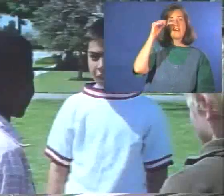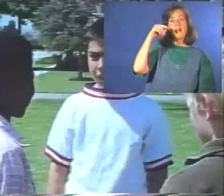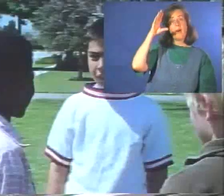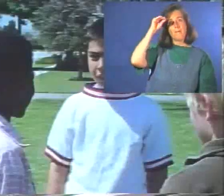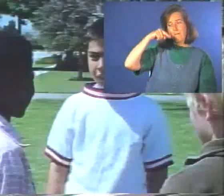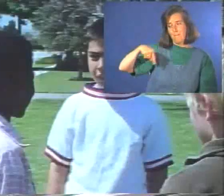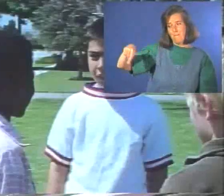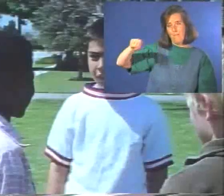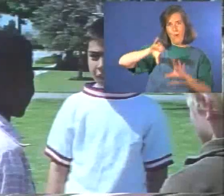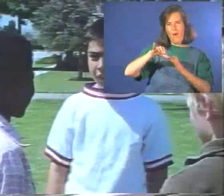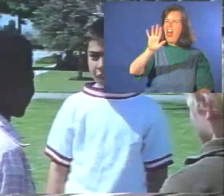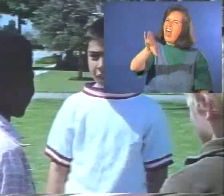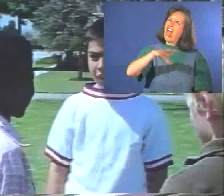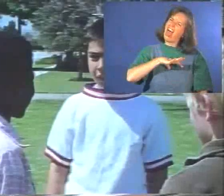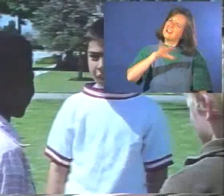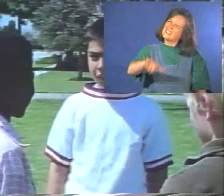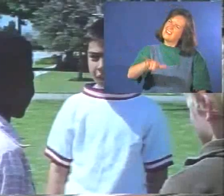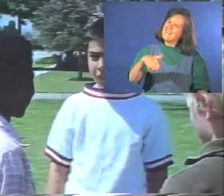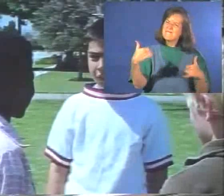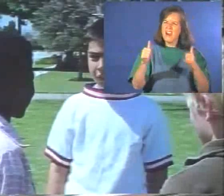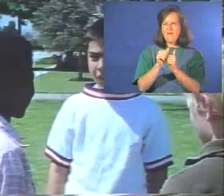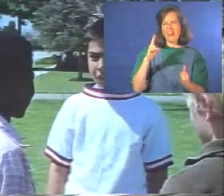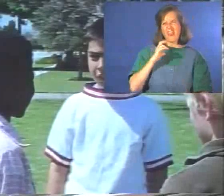And the boys want Mike to stay and play.